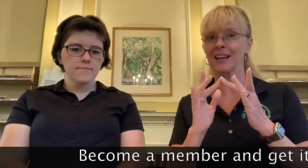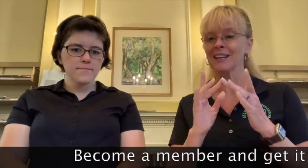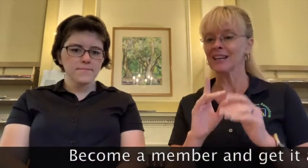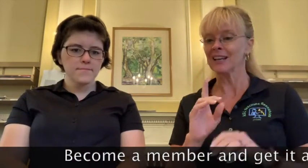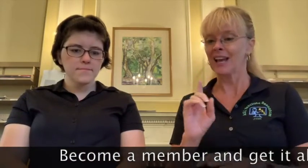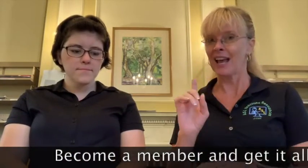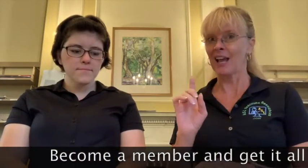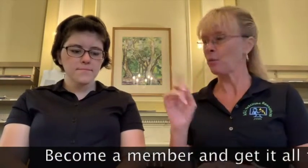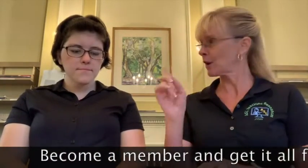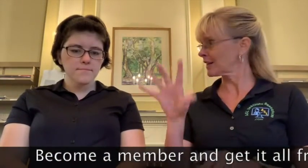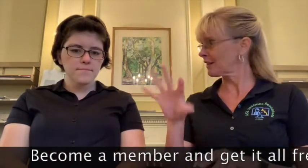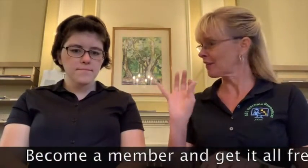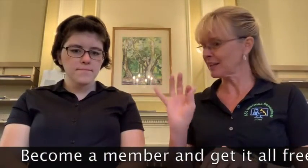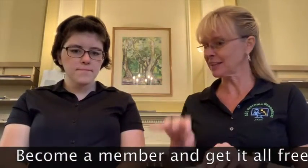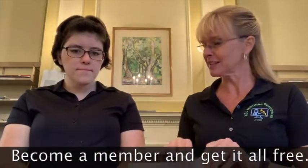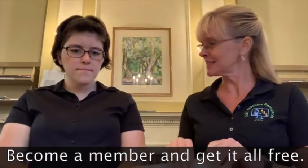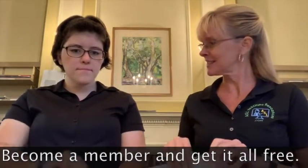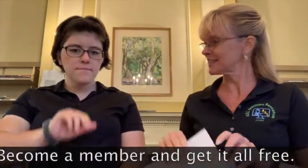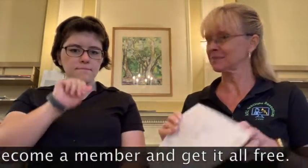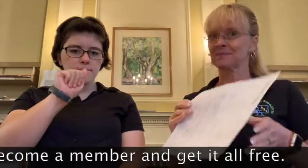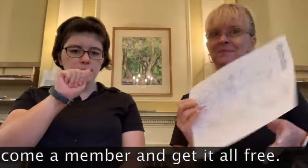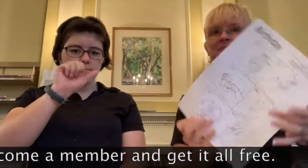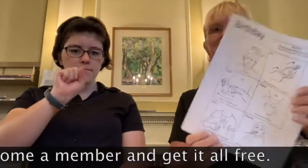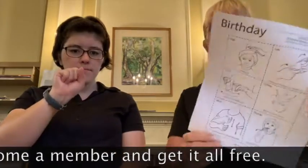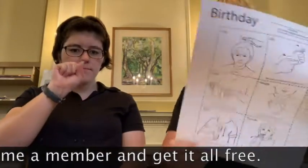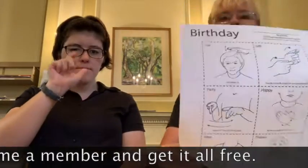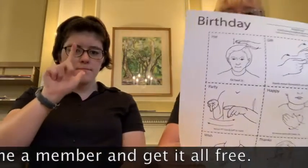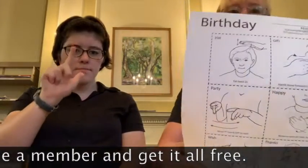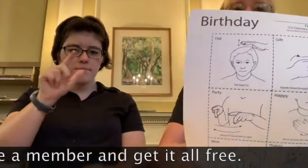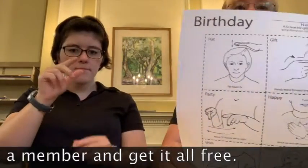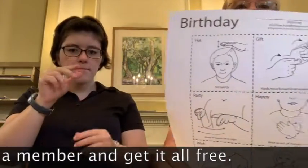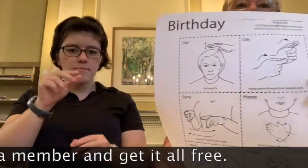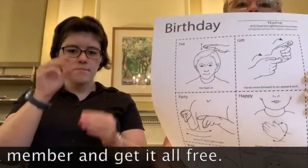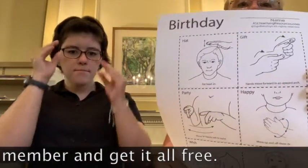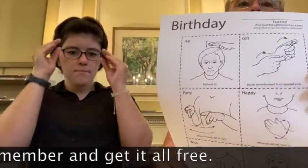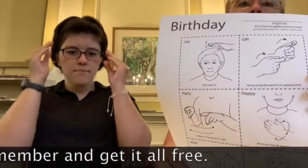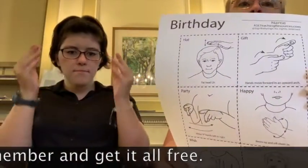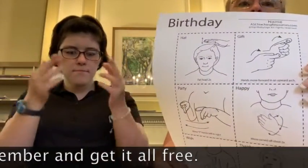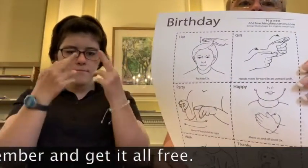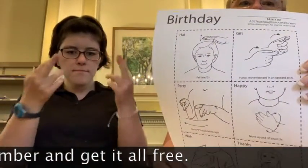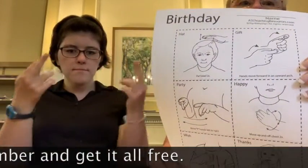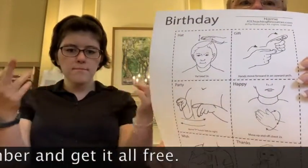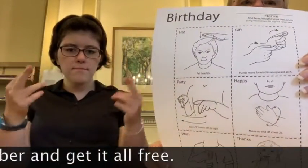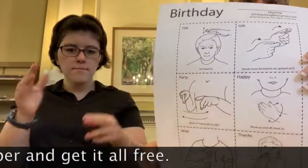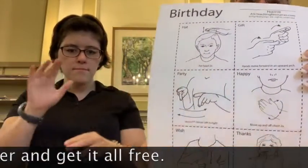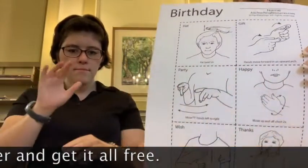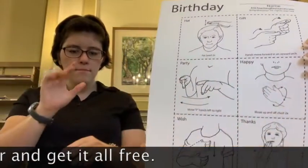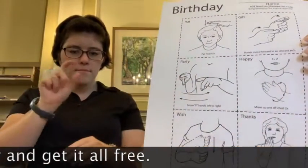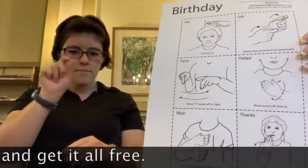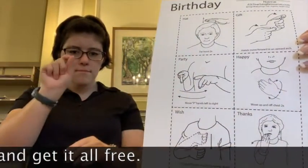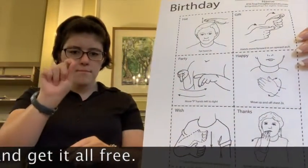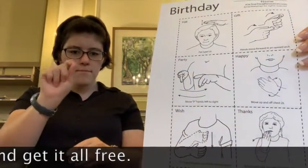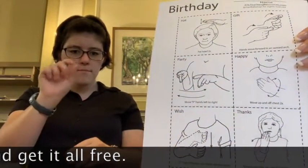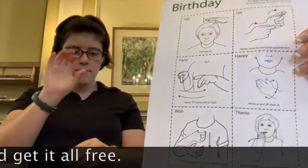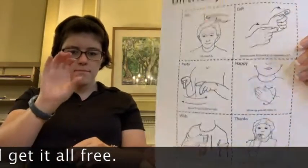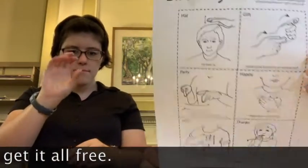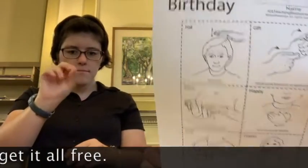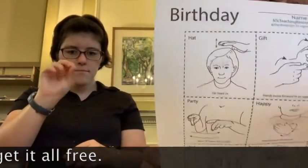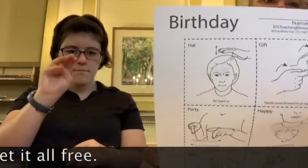and where can they find this you can find it at aslteachingresources.com